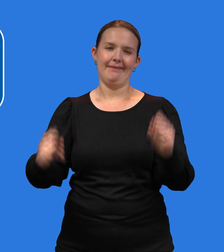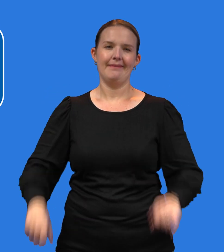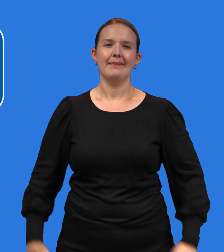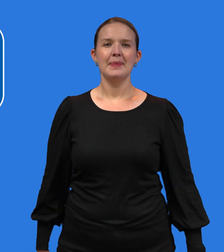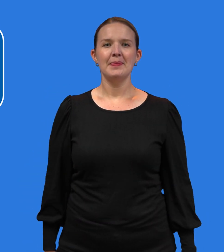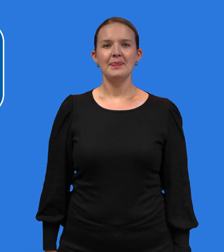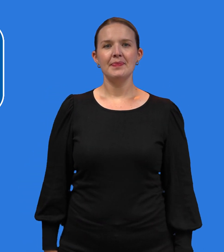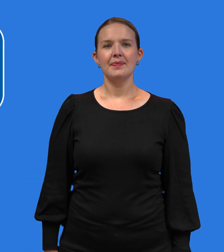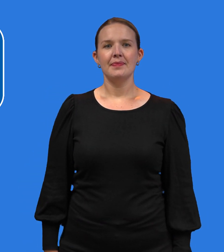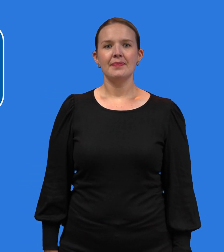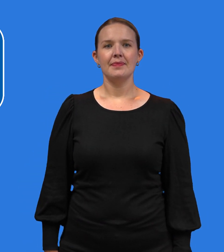COVID-19 vaccine.